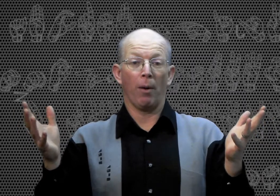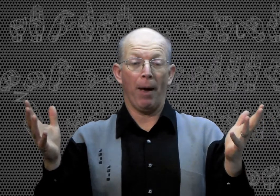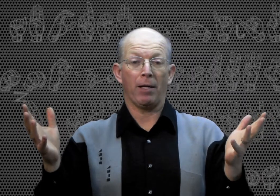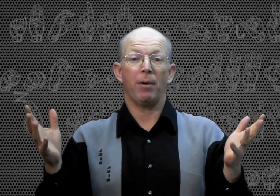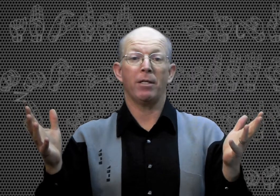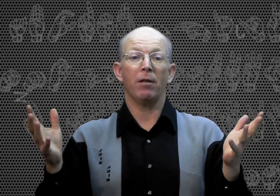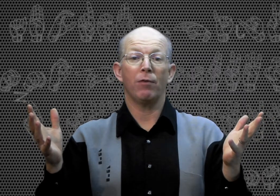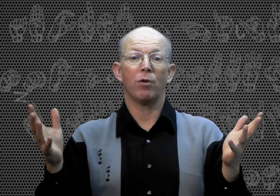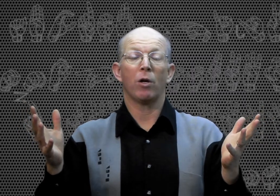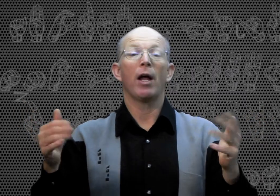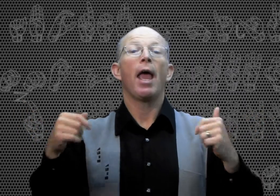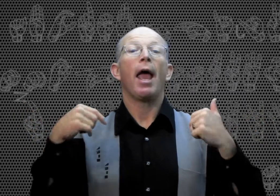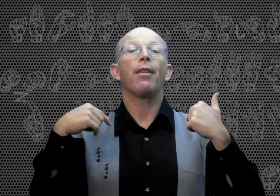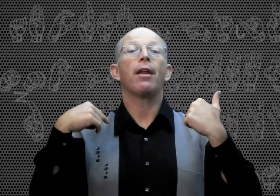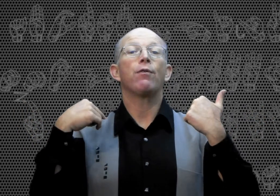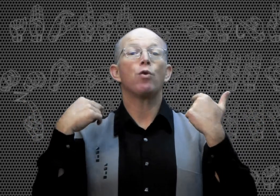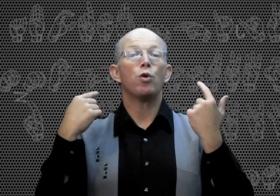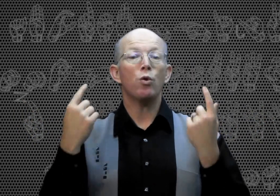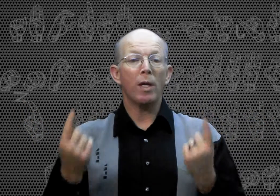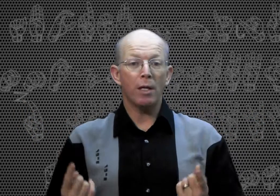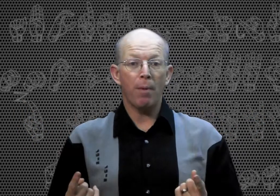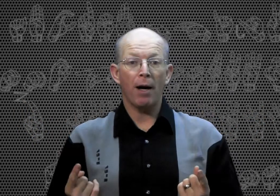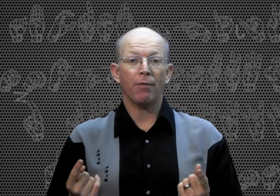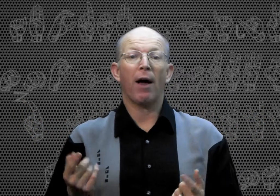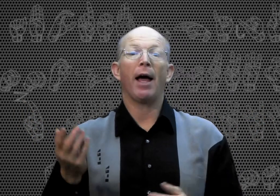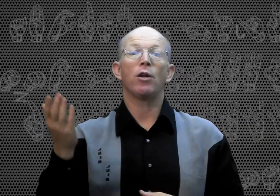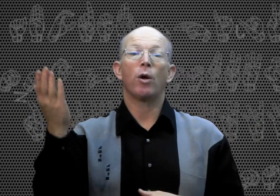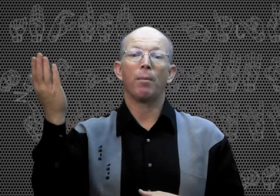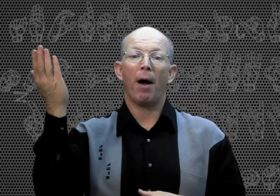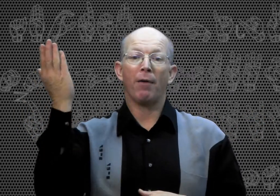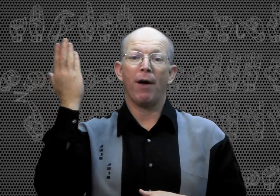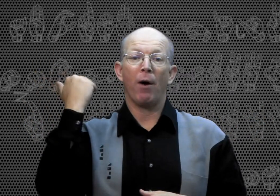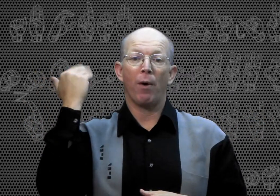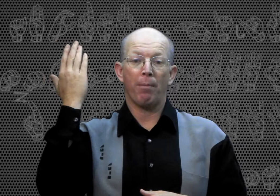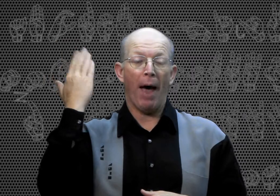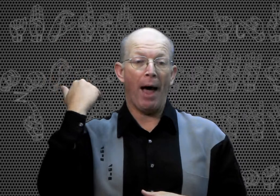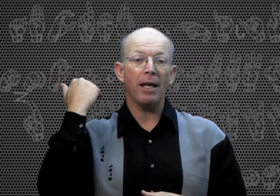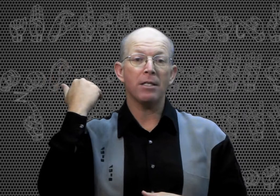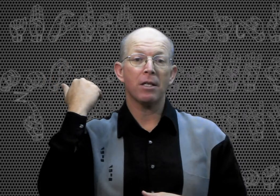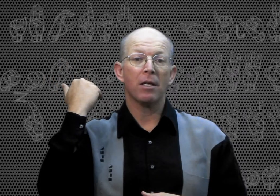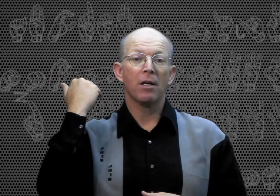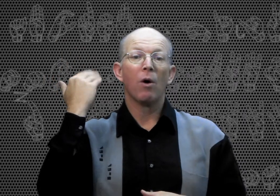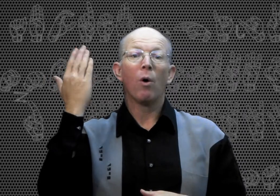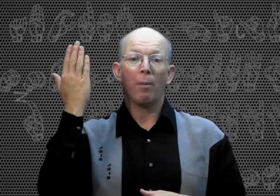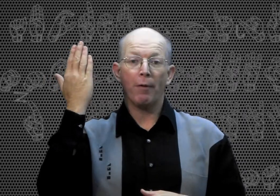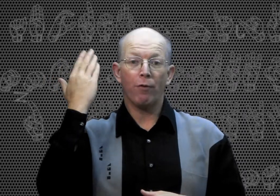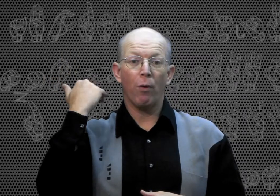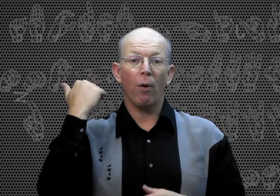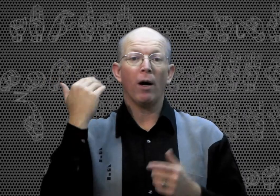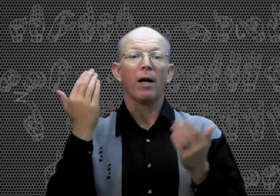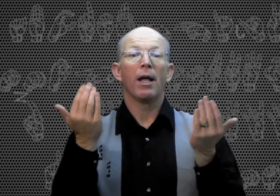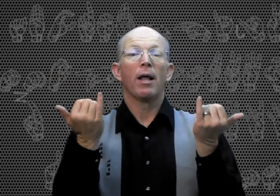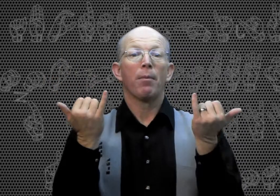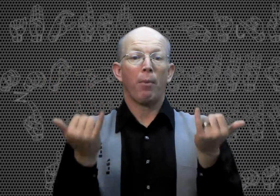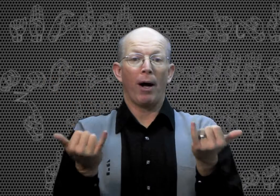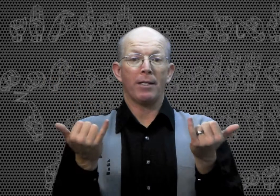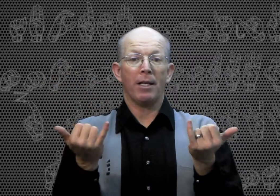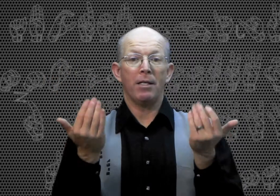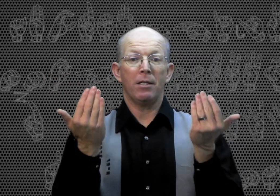are, past, present, or future. And then if you do need to modify it, you can modify it with past or before, present,